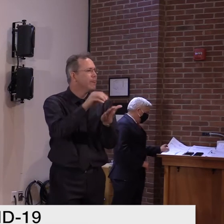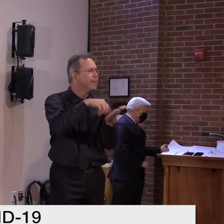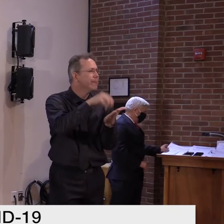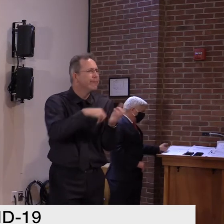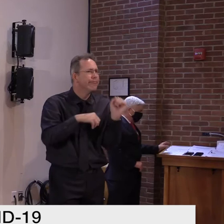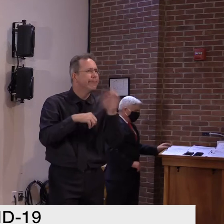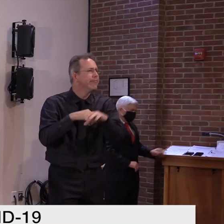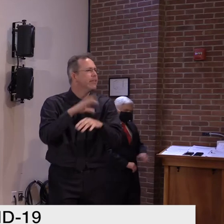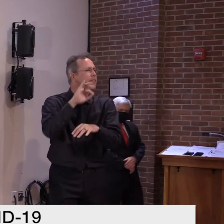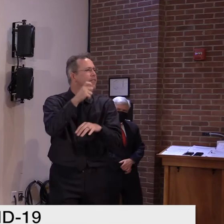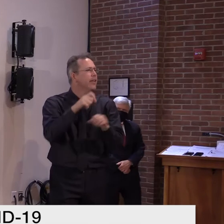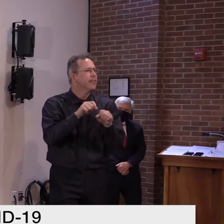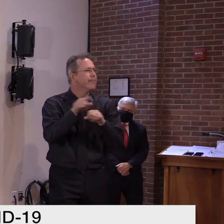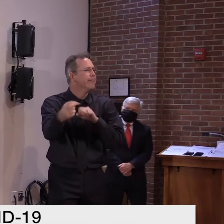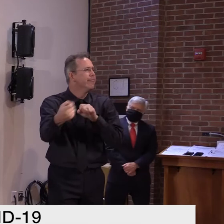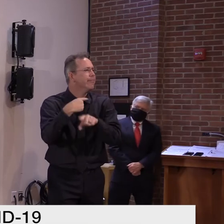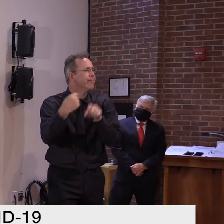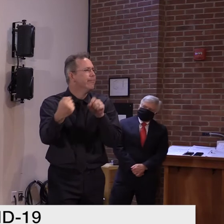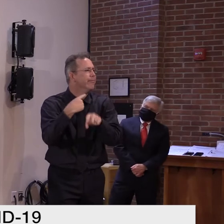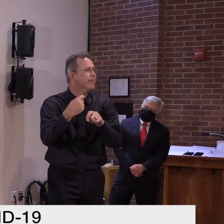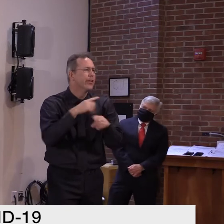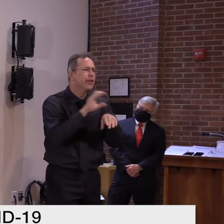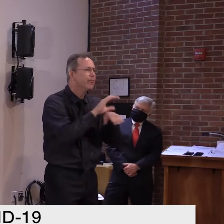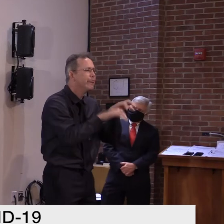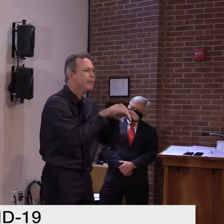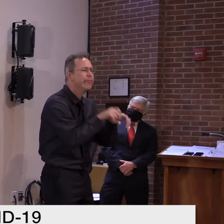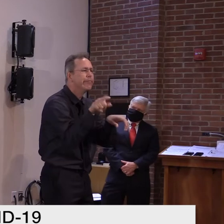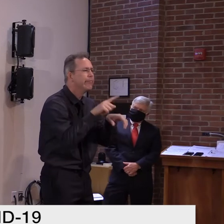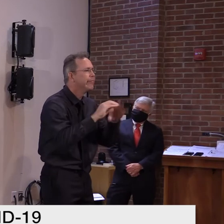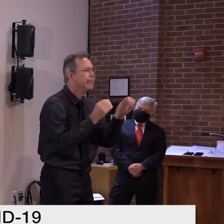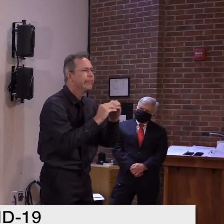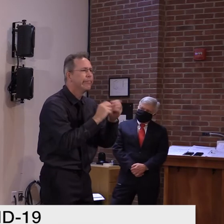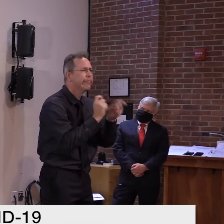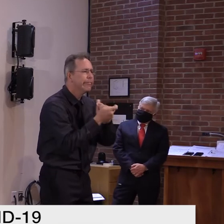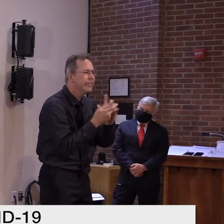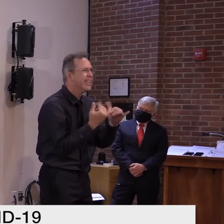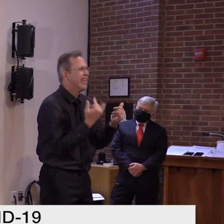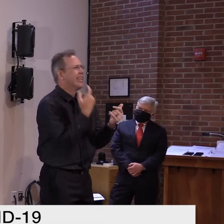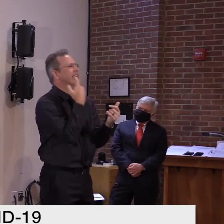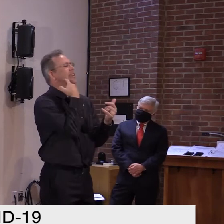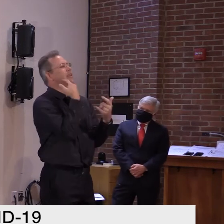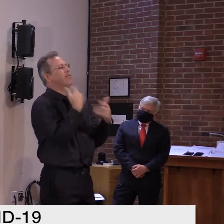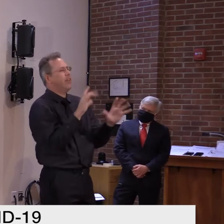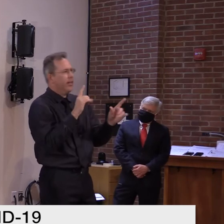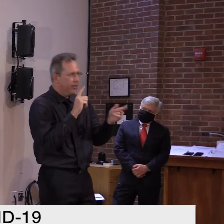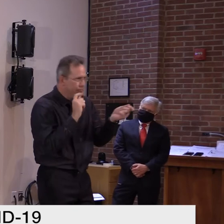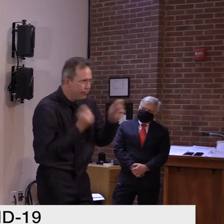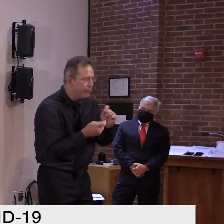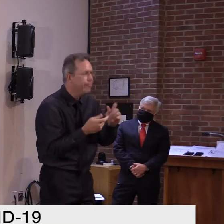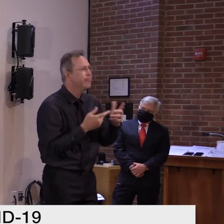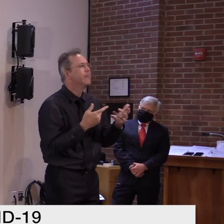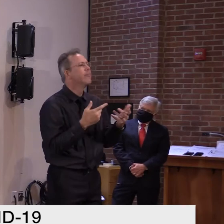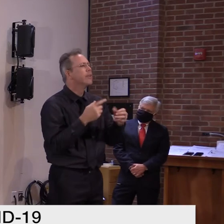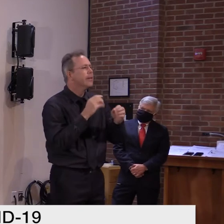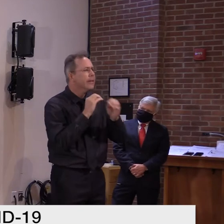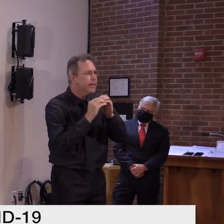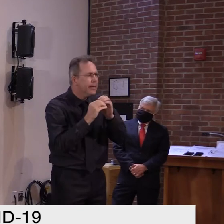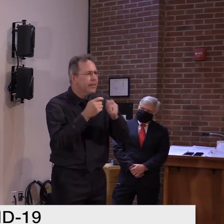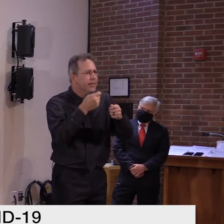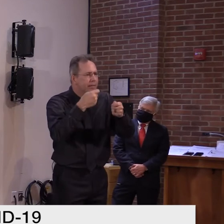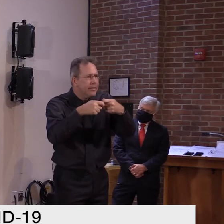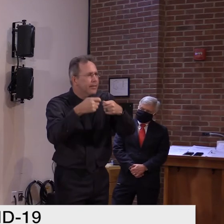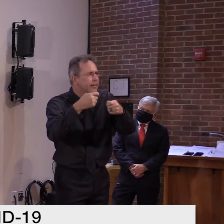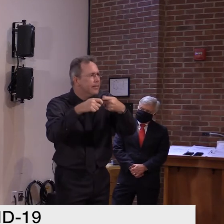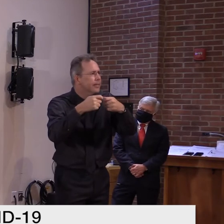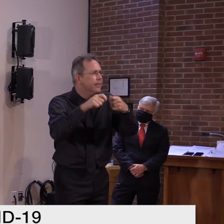use that word, um, they've been able to become effective with using that as a surrogate for their usual information